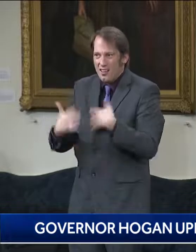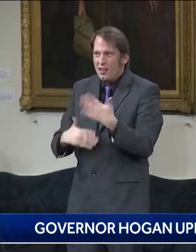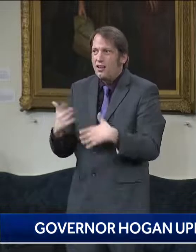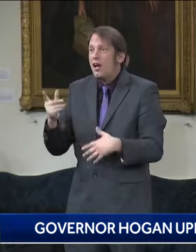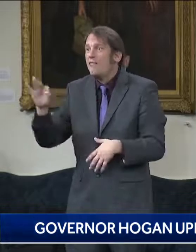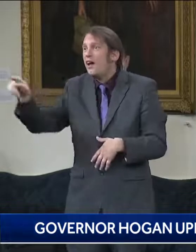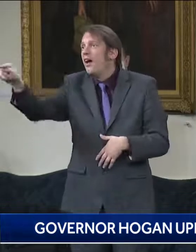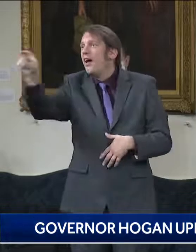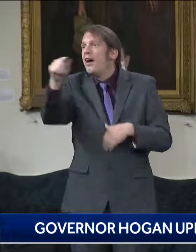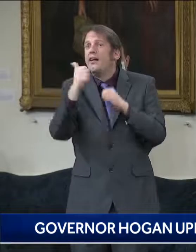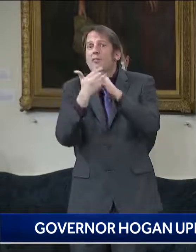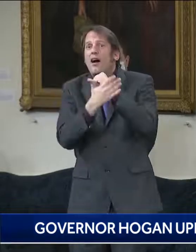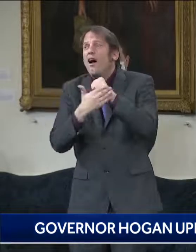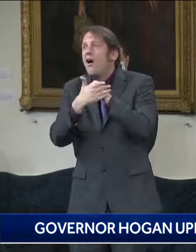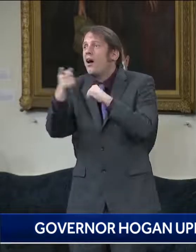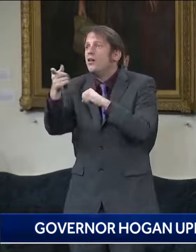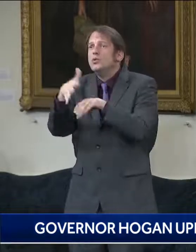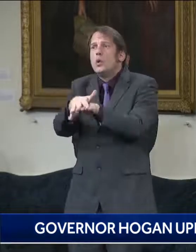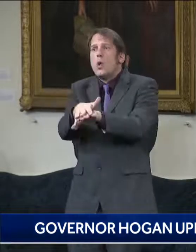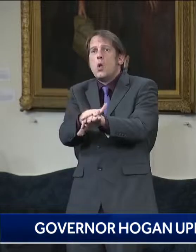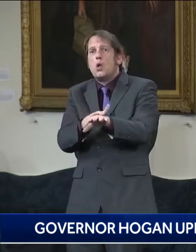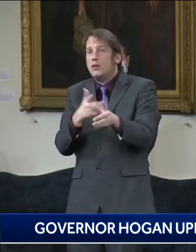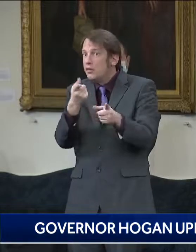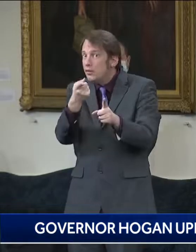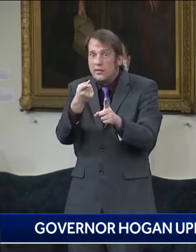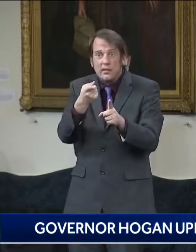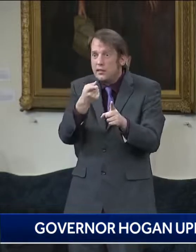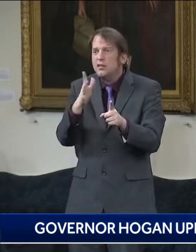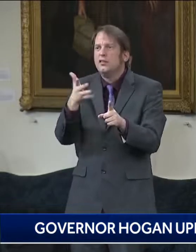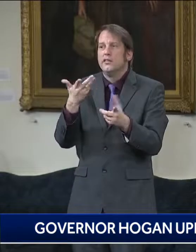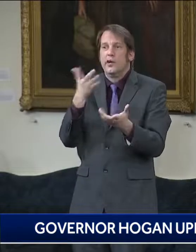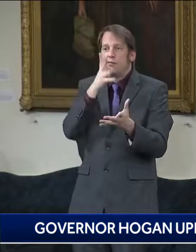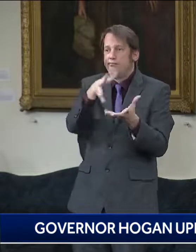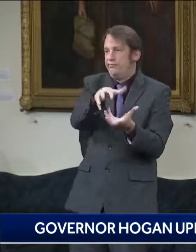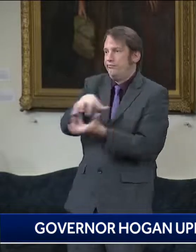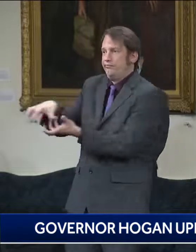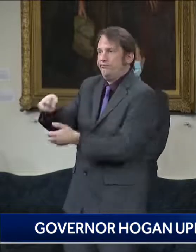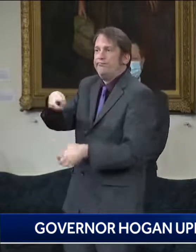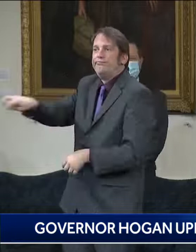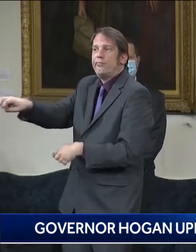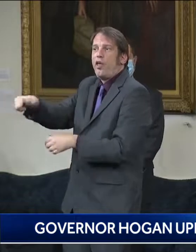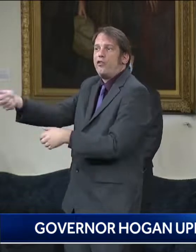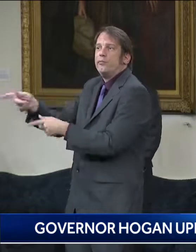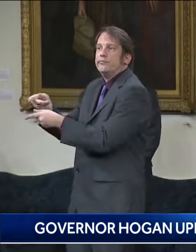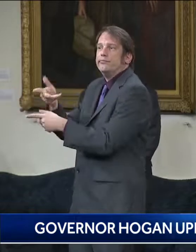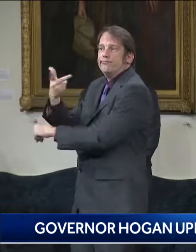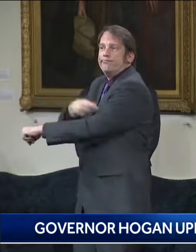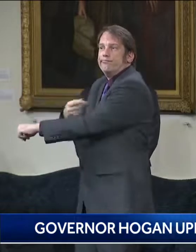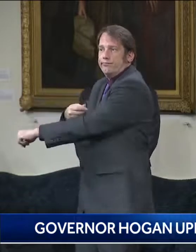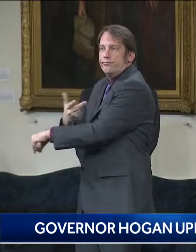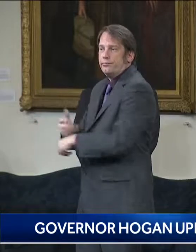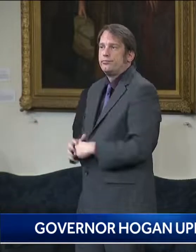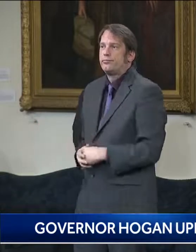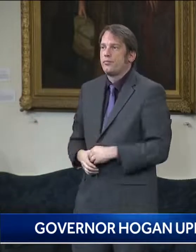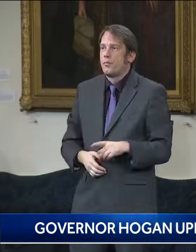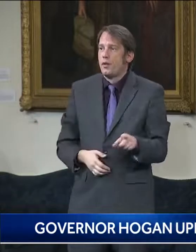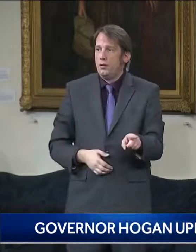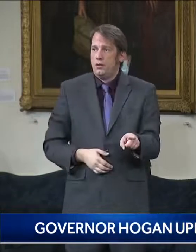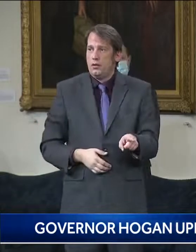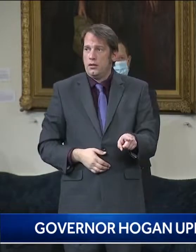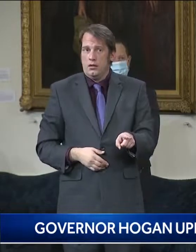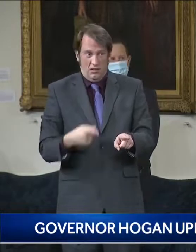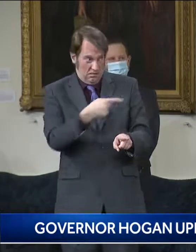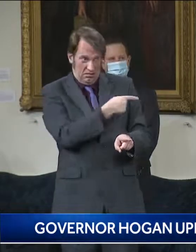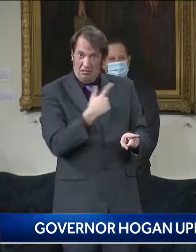be missing out. Governor, are you confident in the supply that's coming based on what we've heard from the White House and everyone